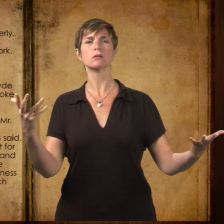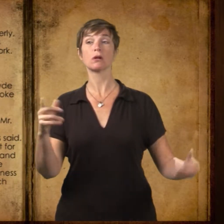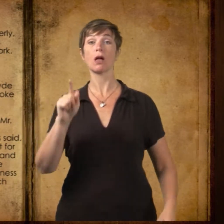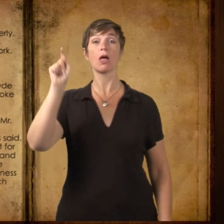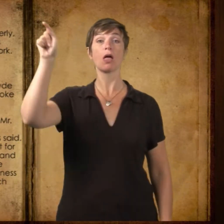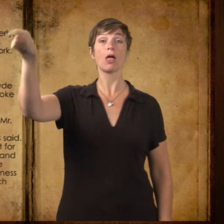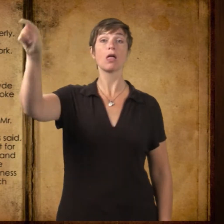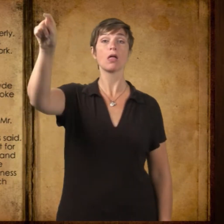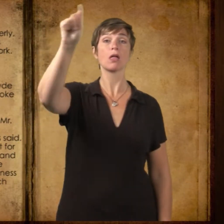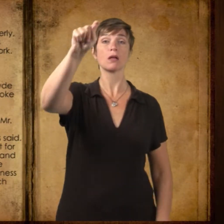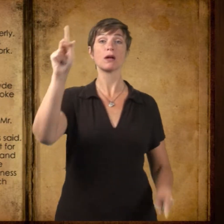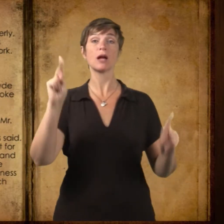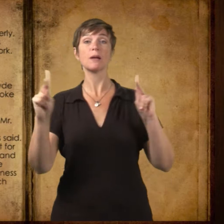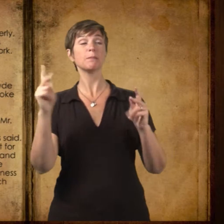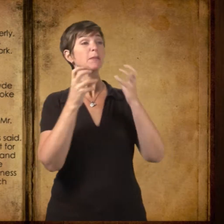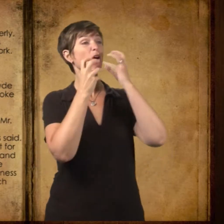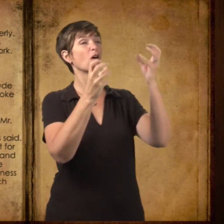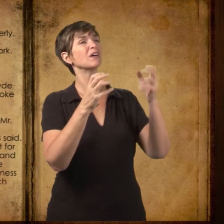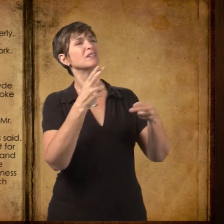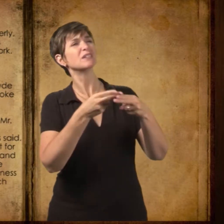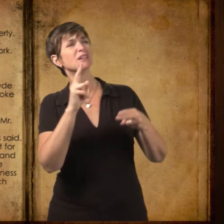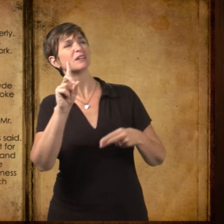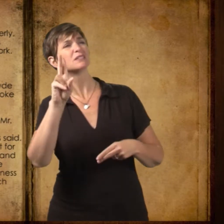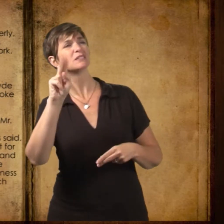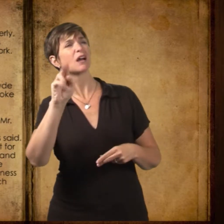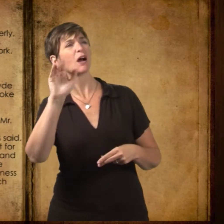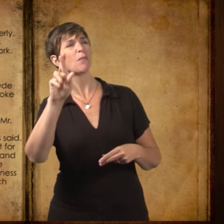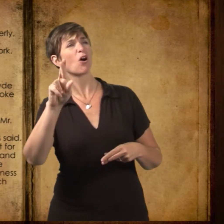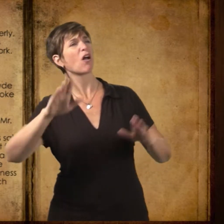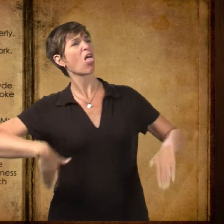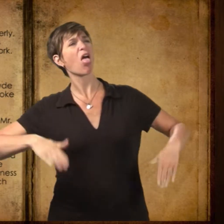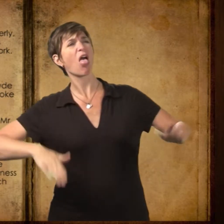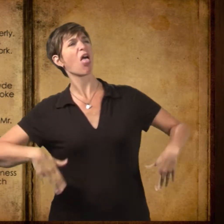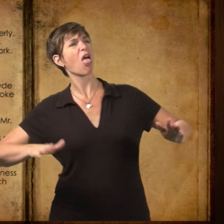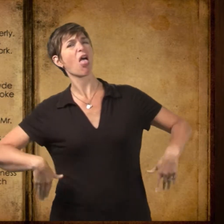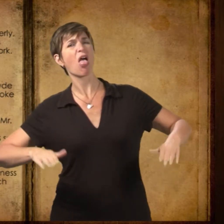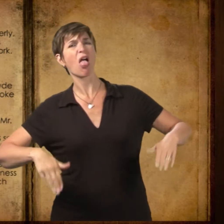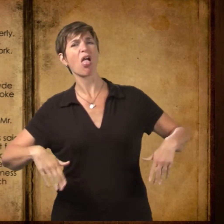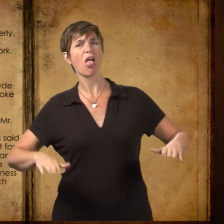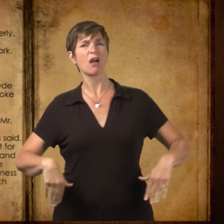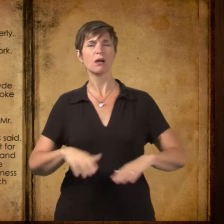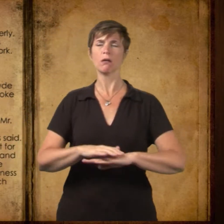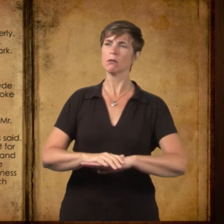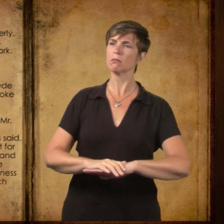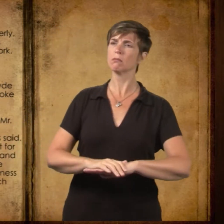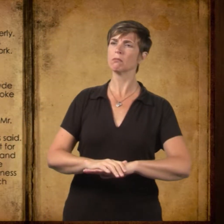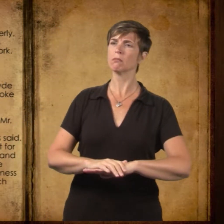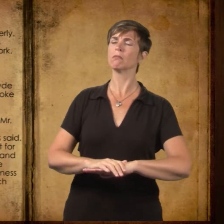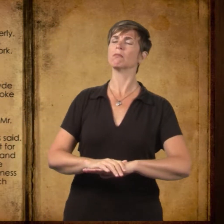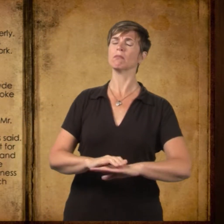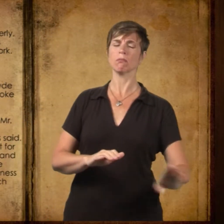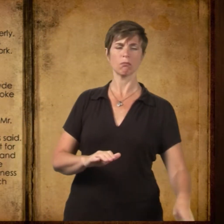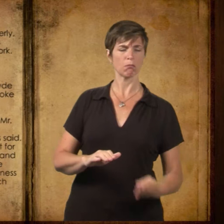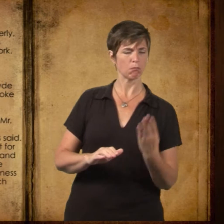Dunbar, several people said. Dunbar, Dunbar. Mr. Summers consulted his list.